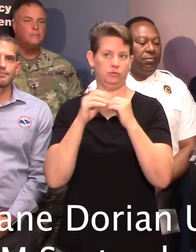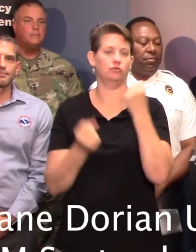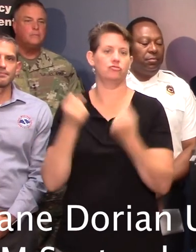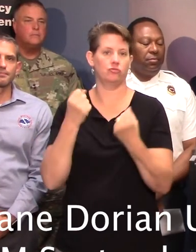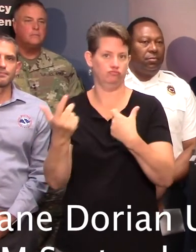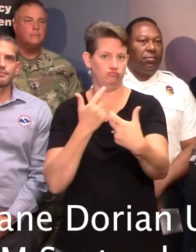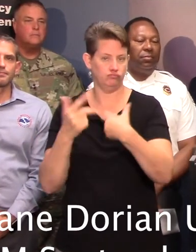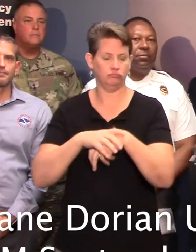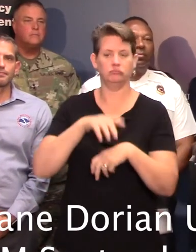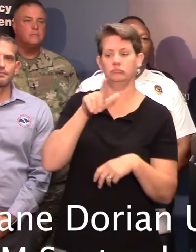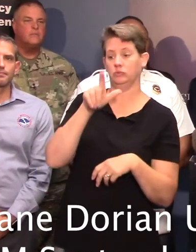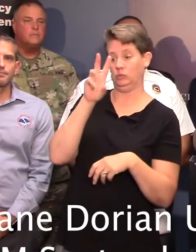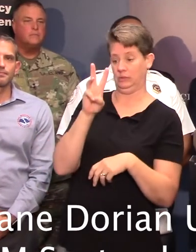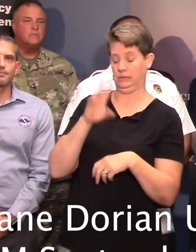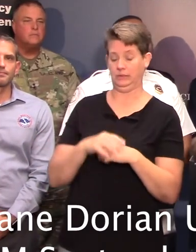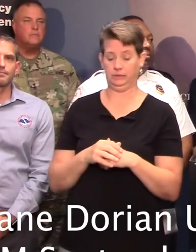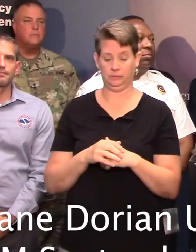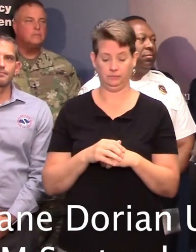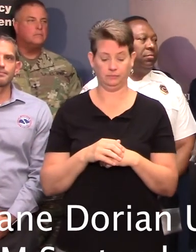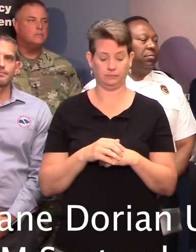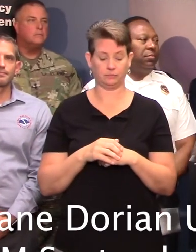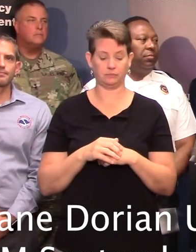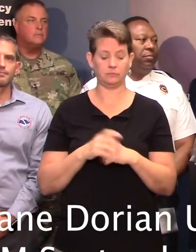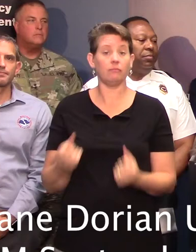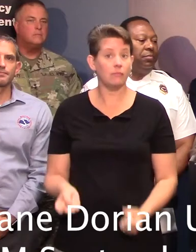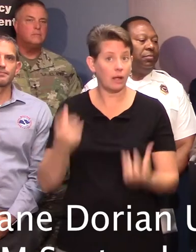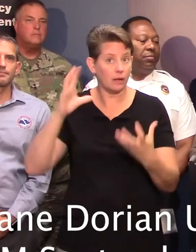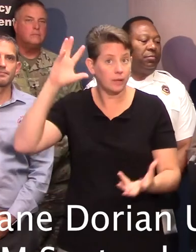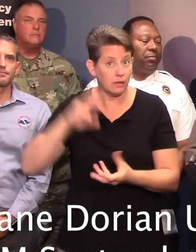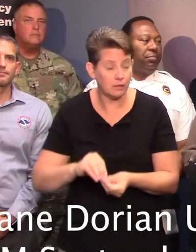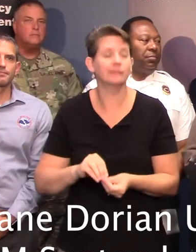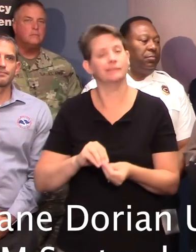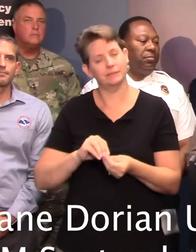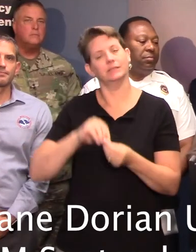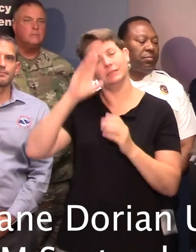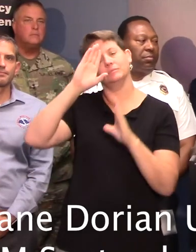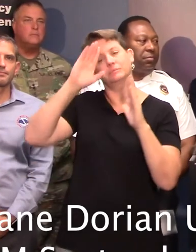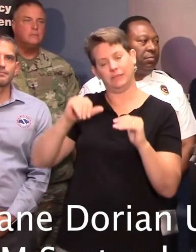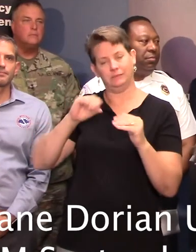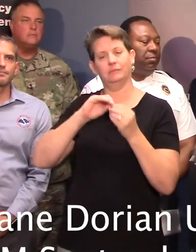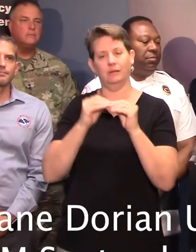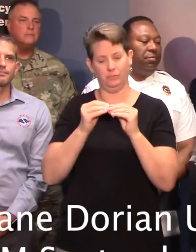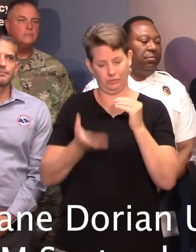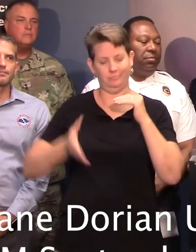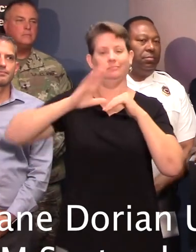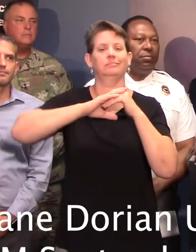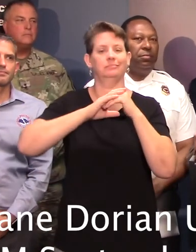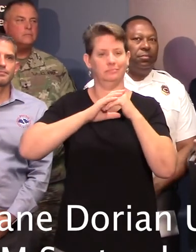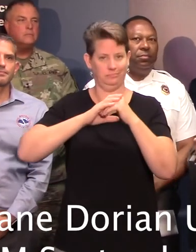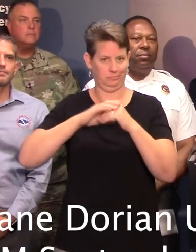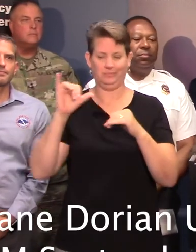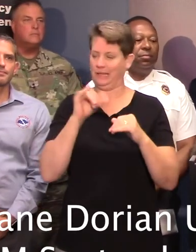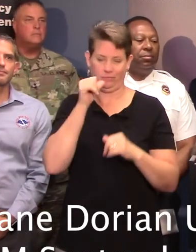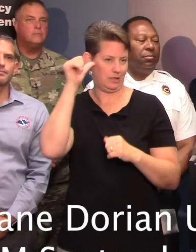of fact, on I-26 at the noon count, we saw what we expected to see today, which was an increase again, just